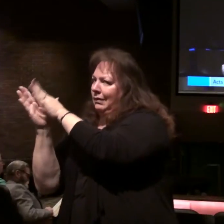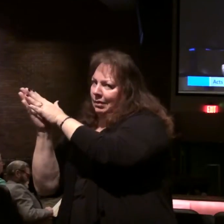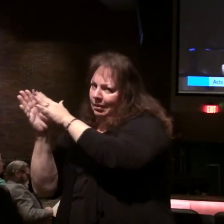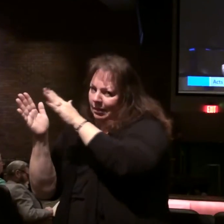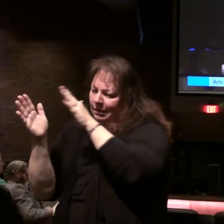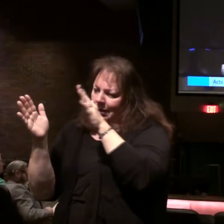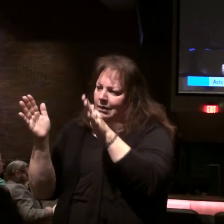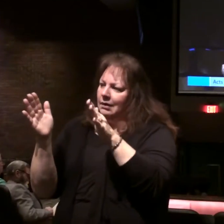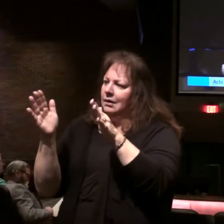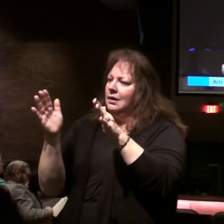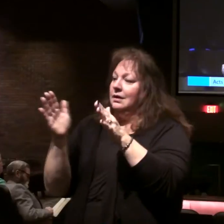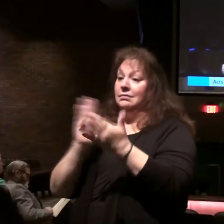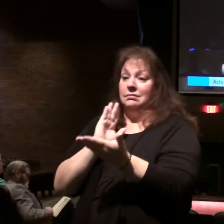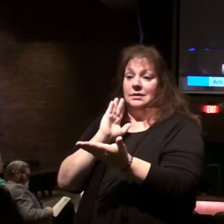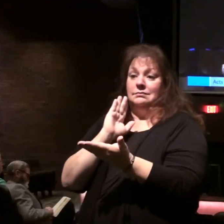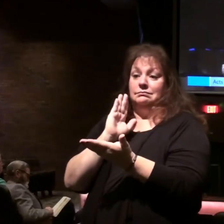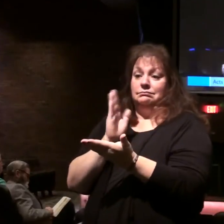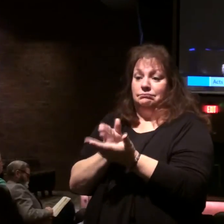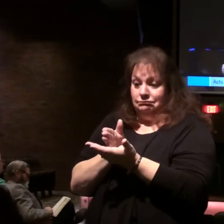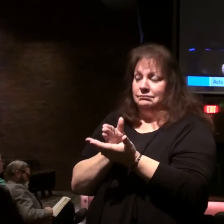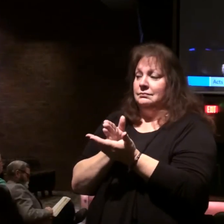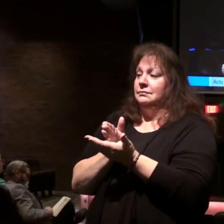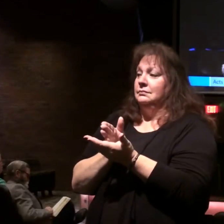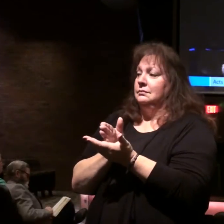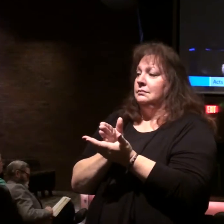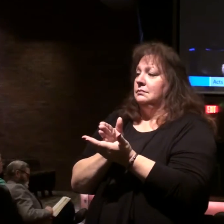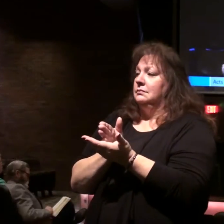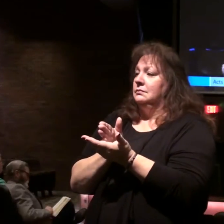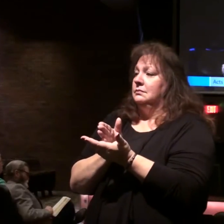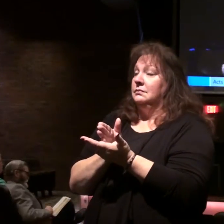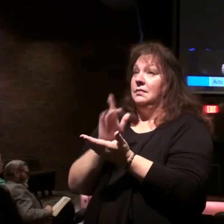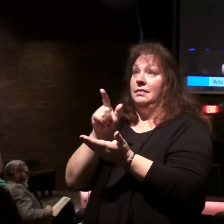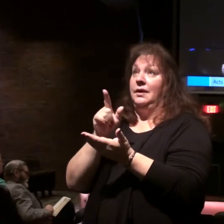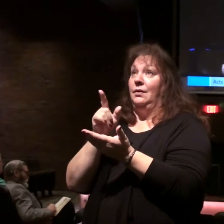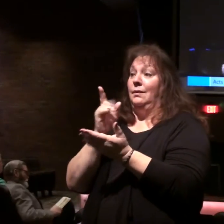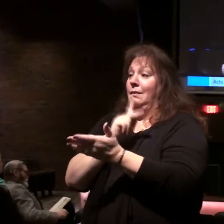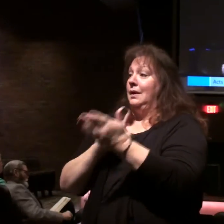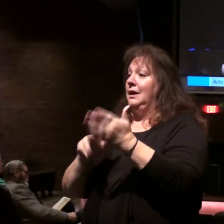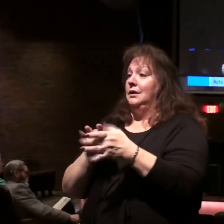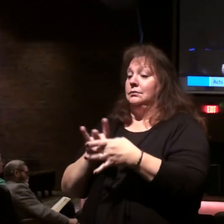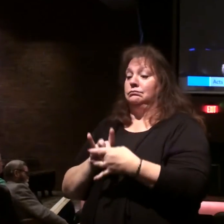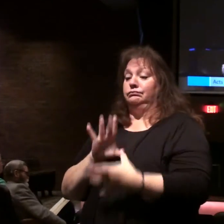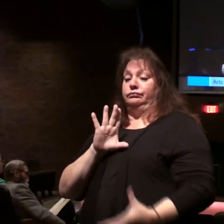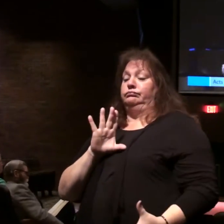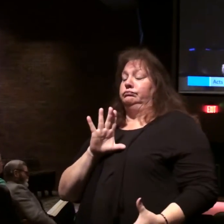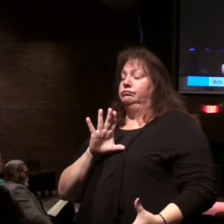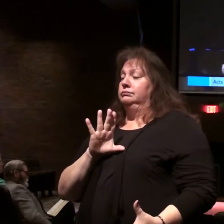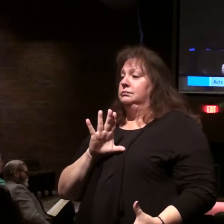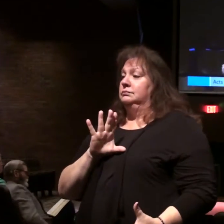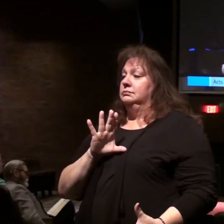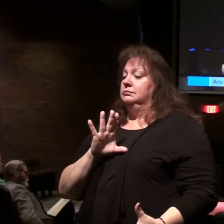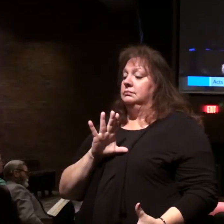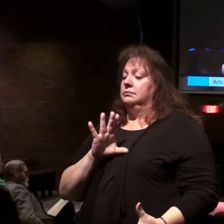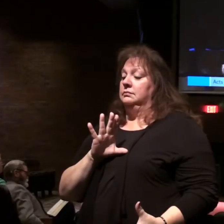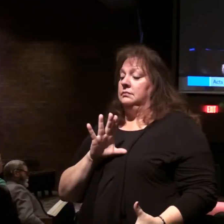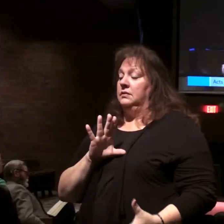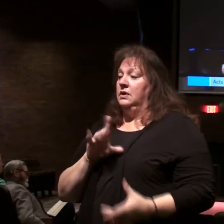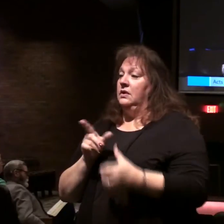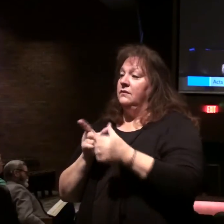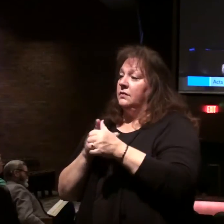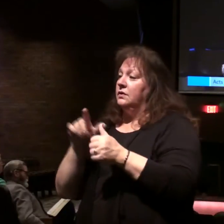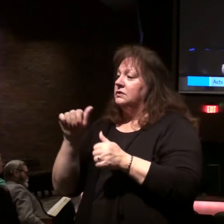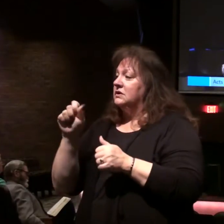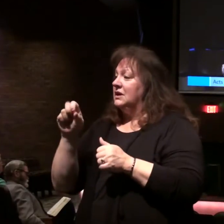Then ceased to exist as an independent kingdom in steps, first with the